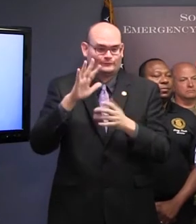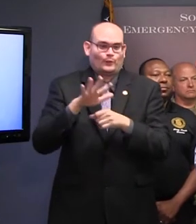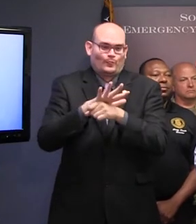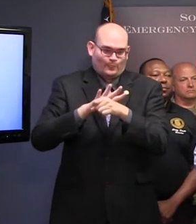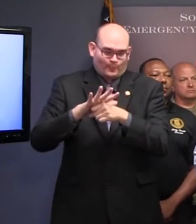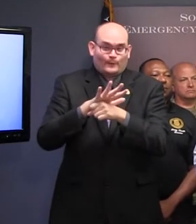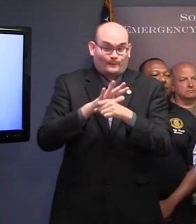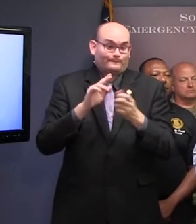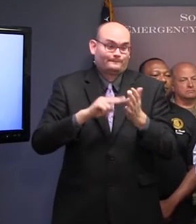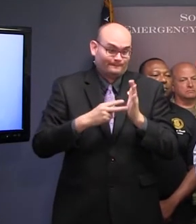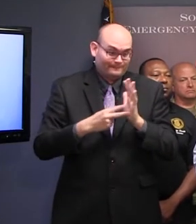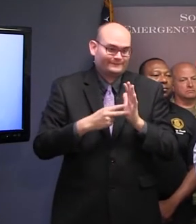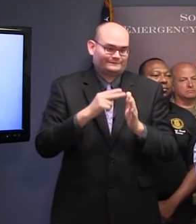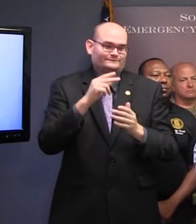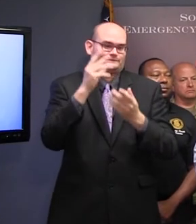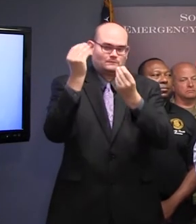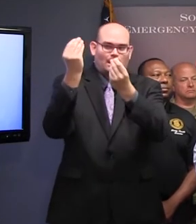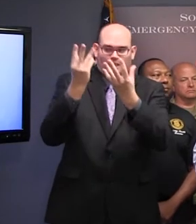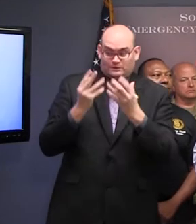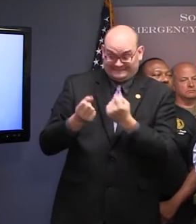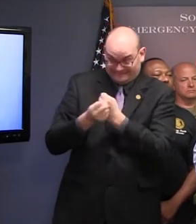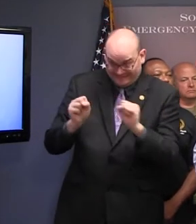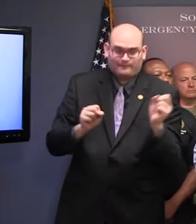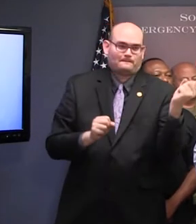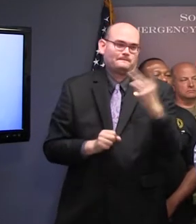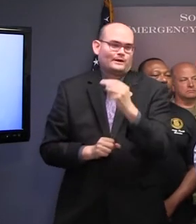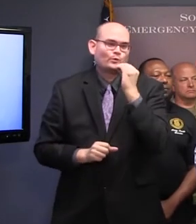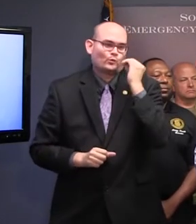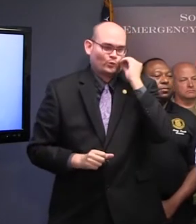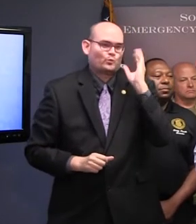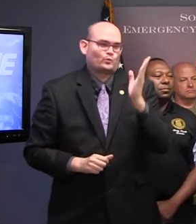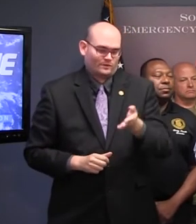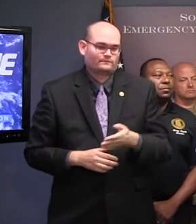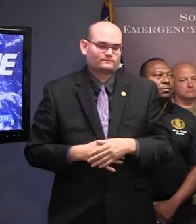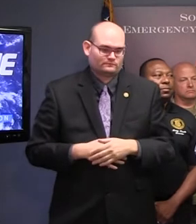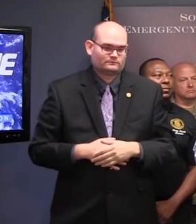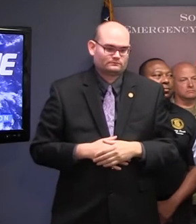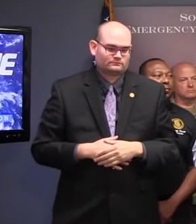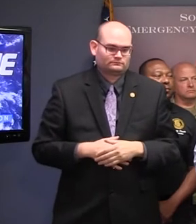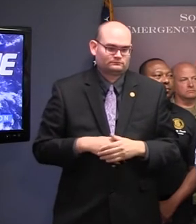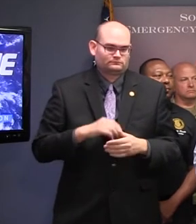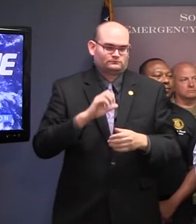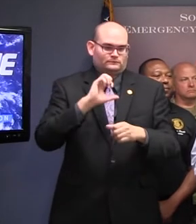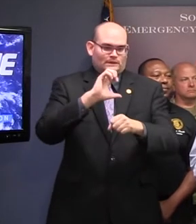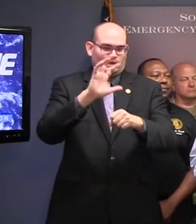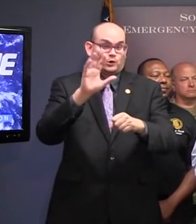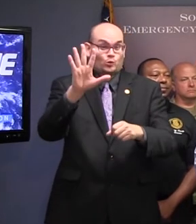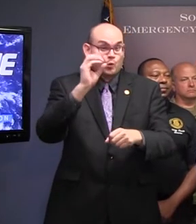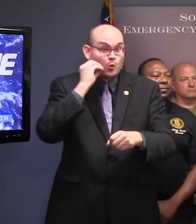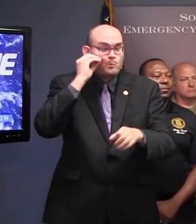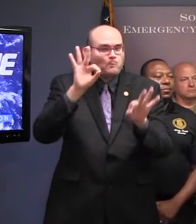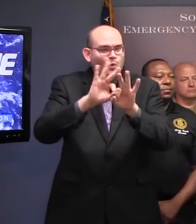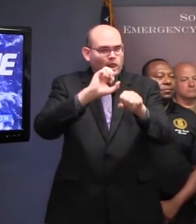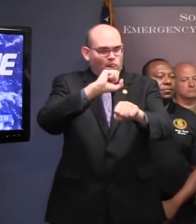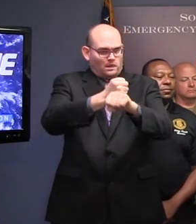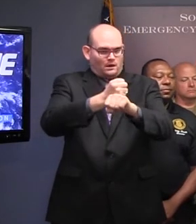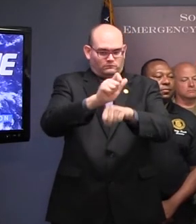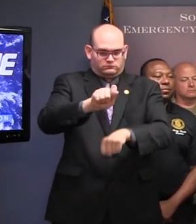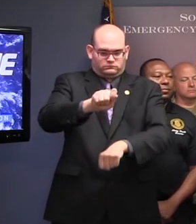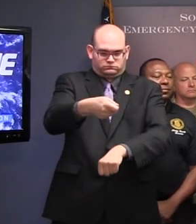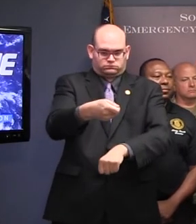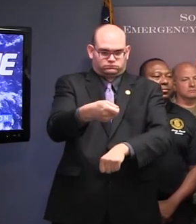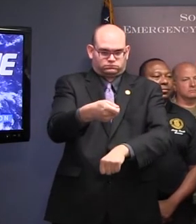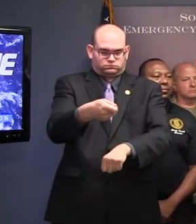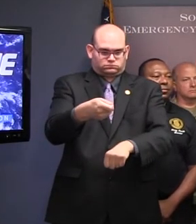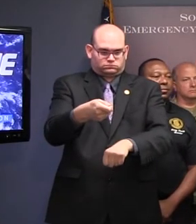back to your home or your office. So lock it up tight and leave and be sure to take what you must have with